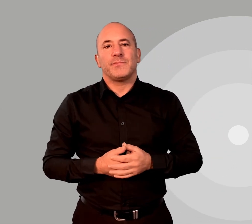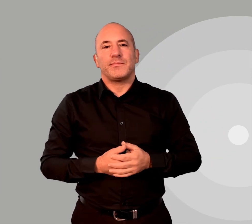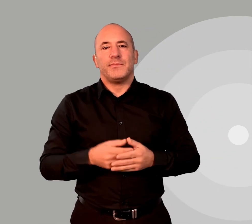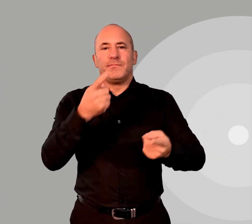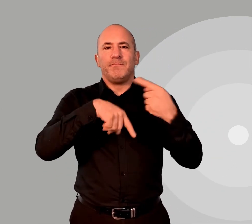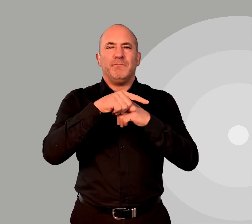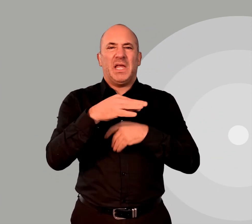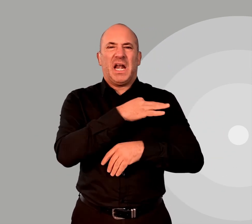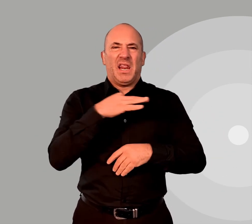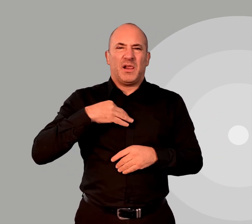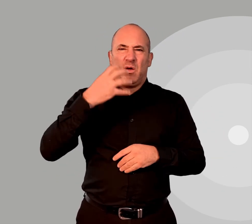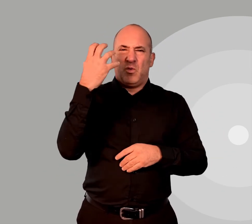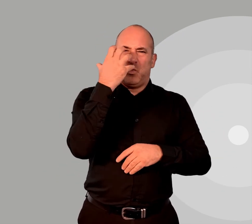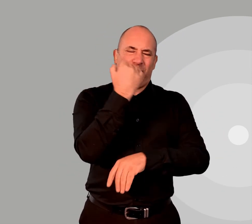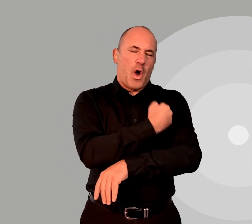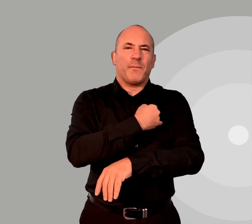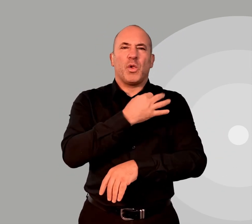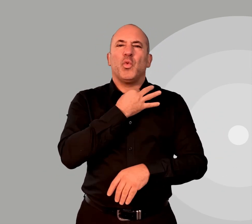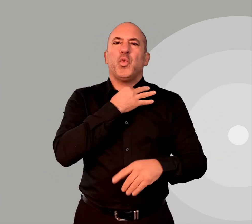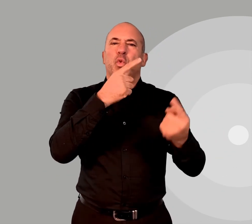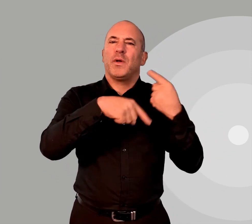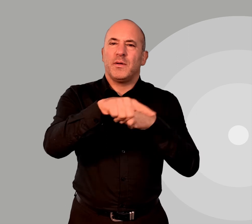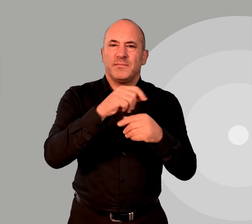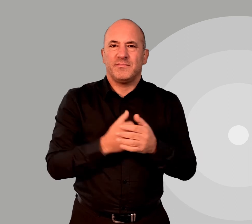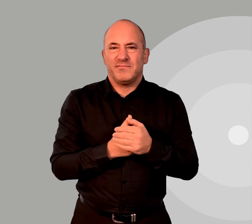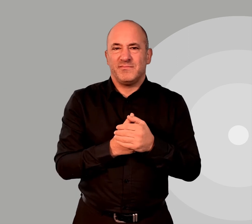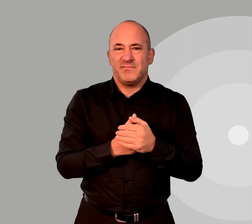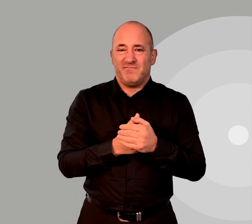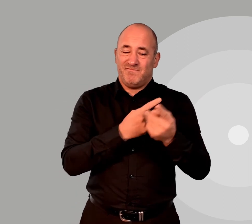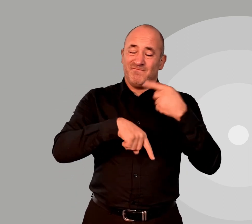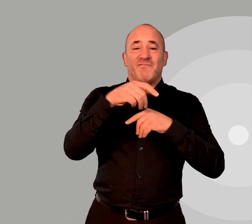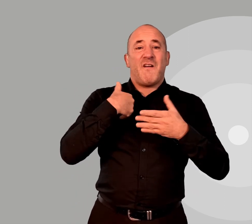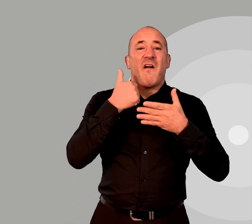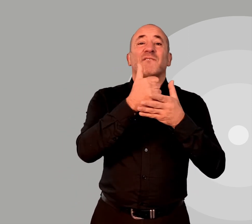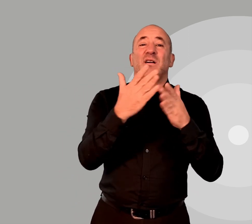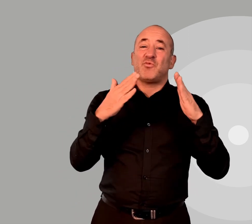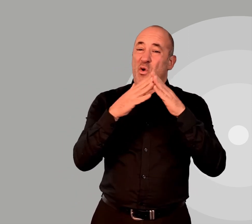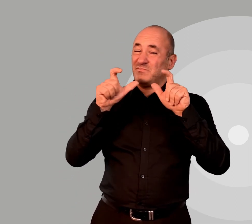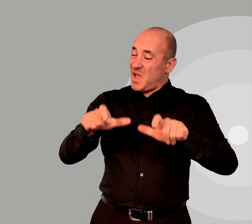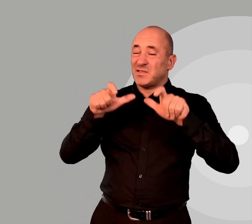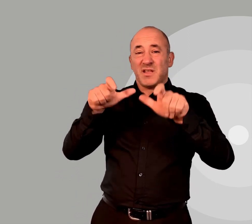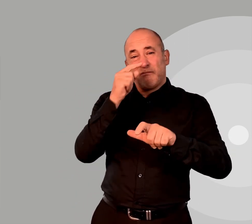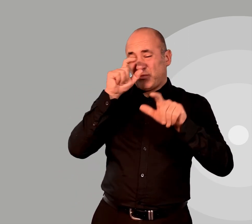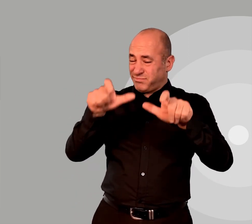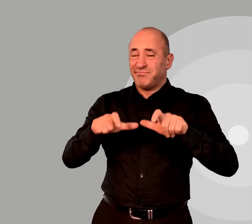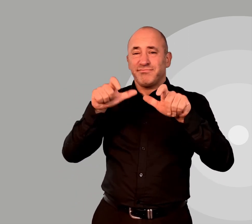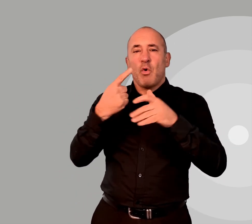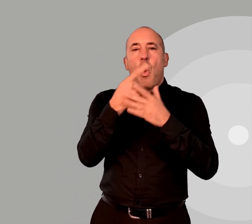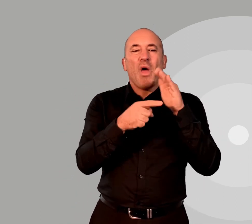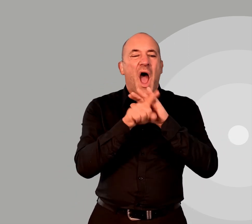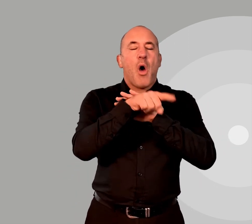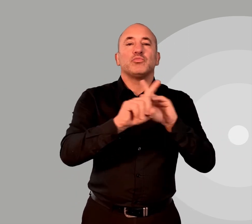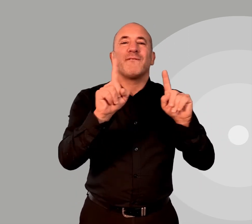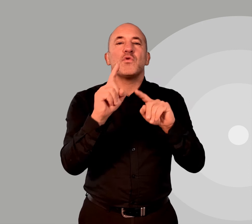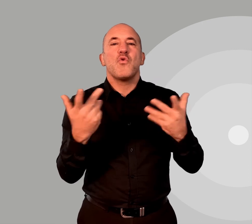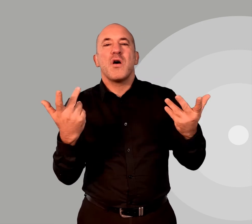Clinically extremely vulnerable. The clinically extremely vulnerable are advised to stay at home as much as possible,